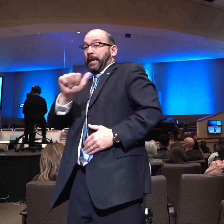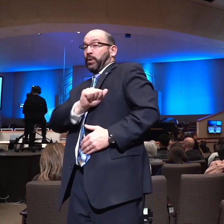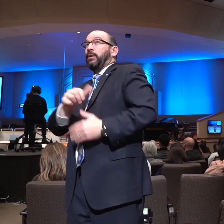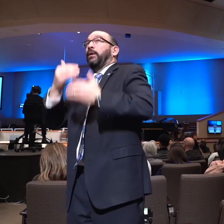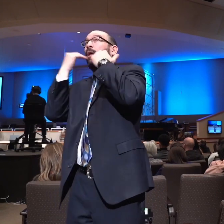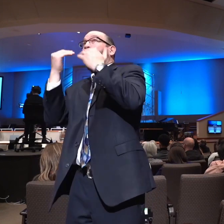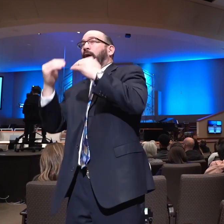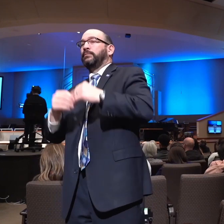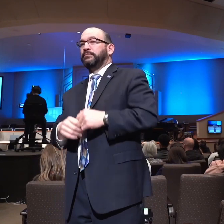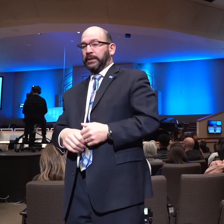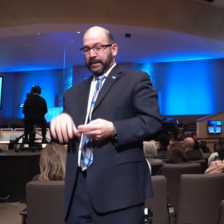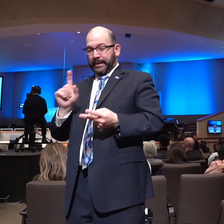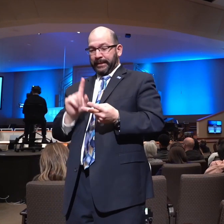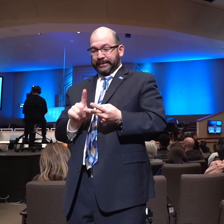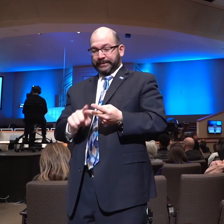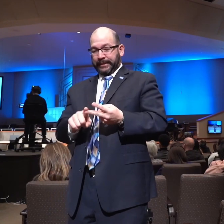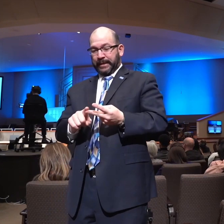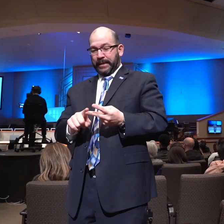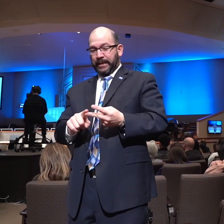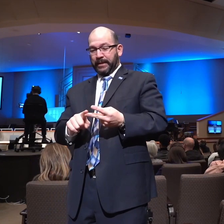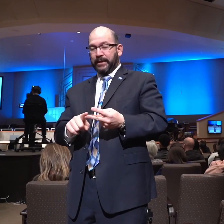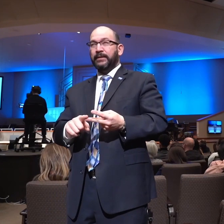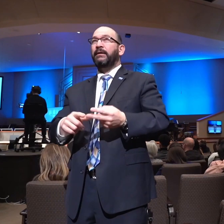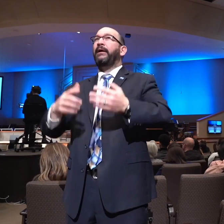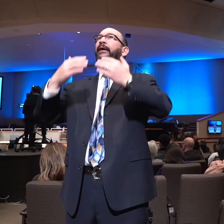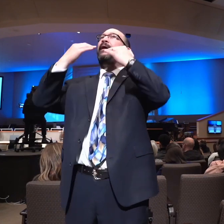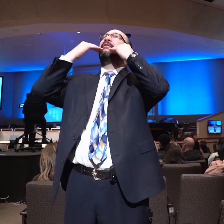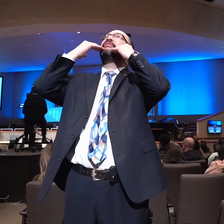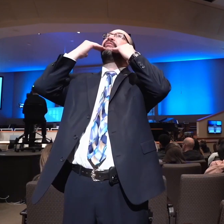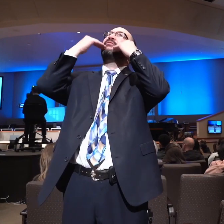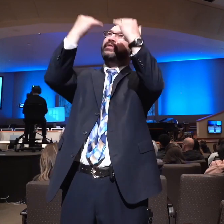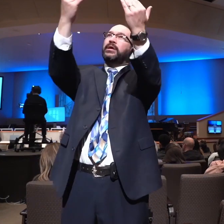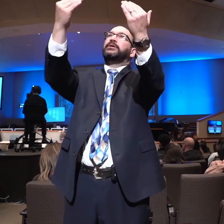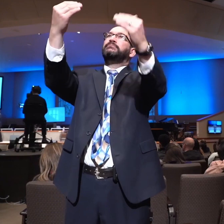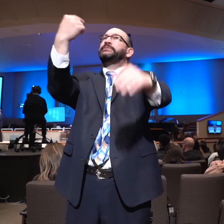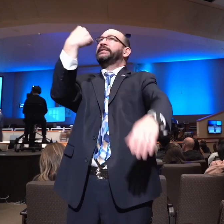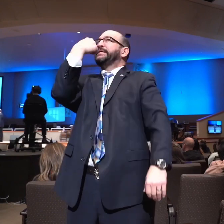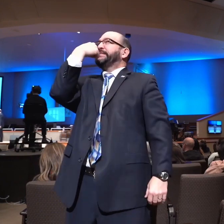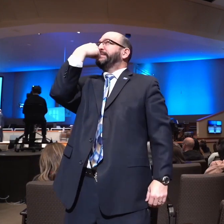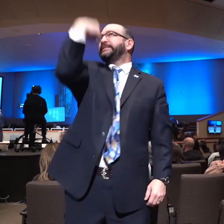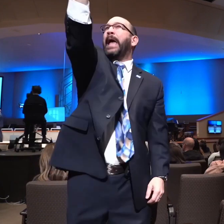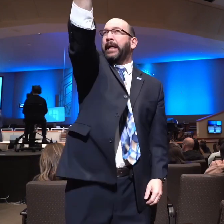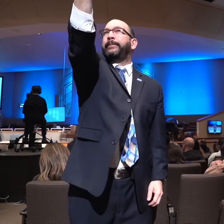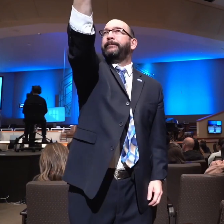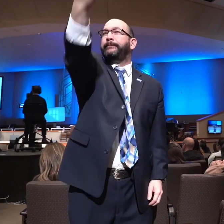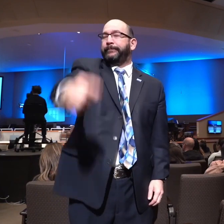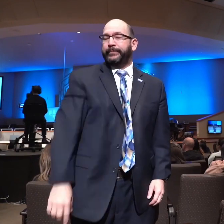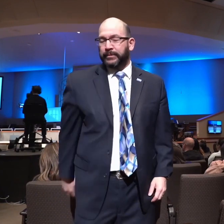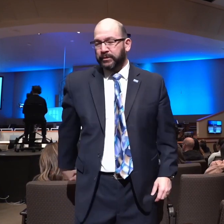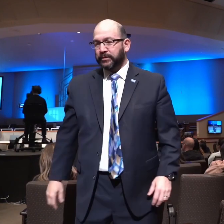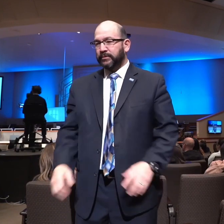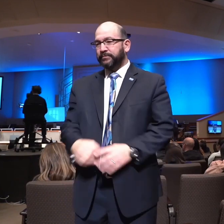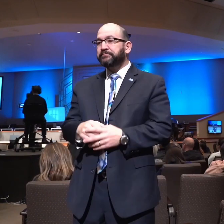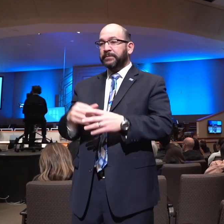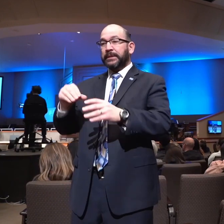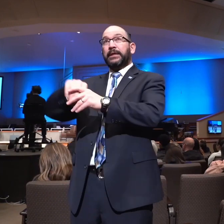of thanks is the action of prayer. Isn't it interesting over in Philippians, Let your requests be made known to God with